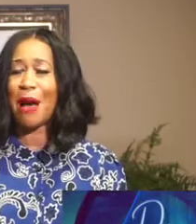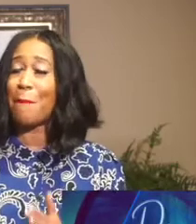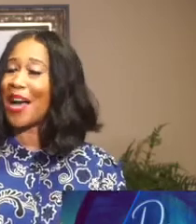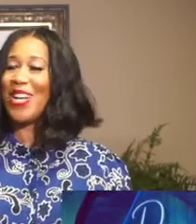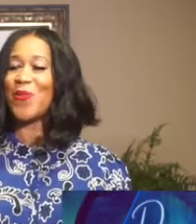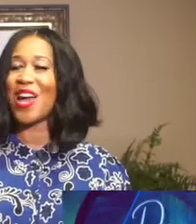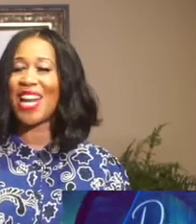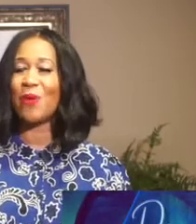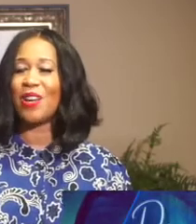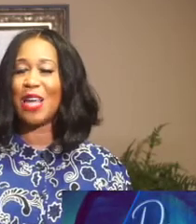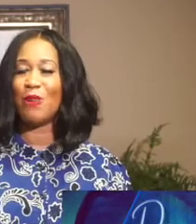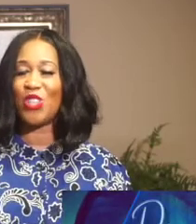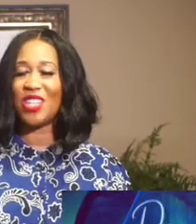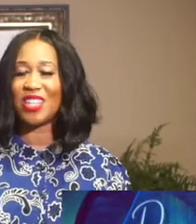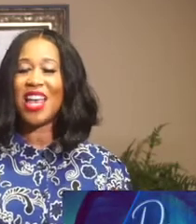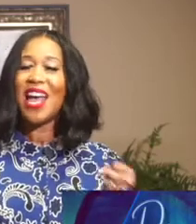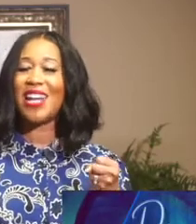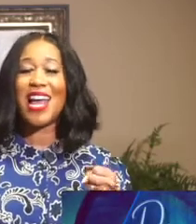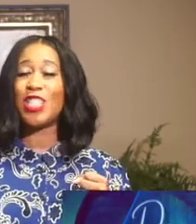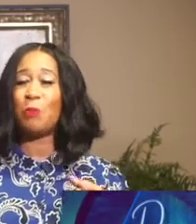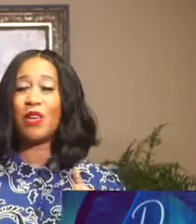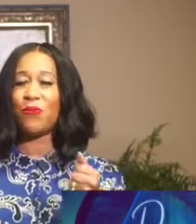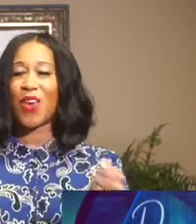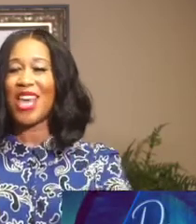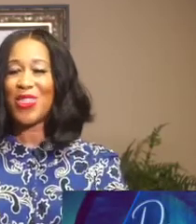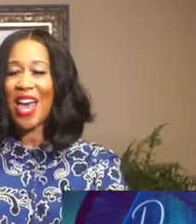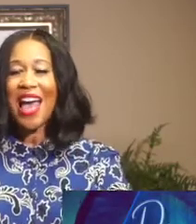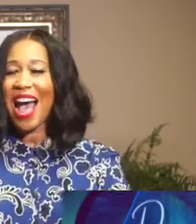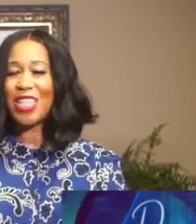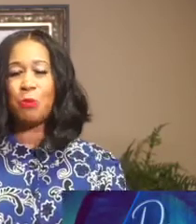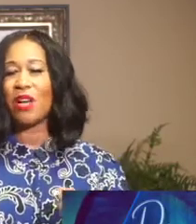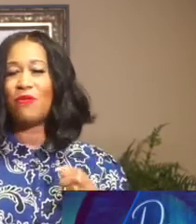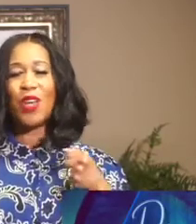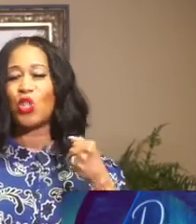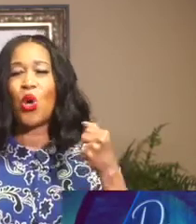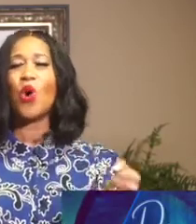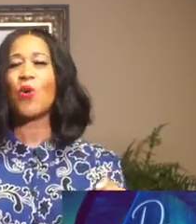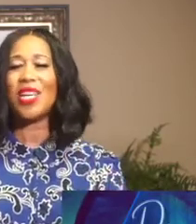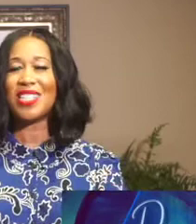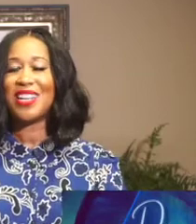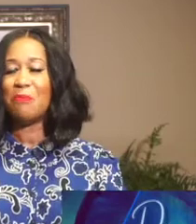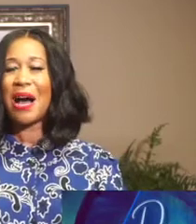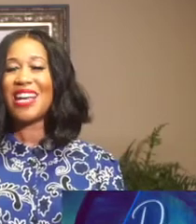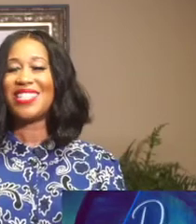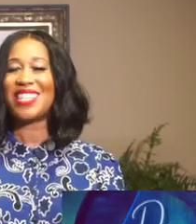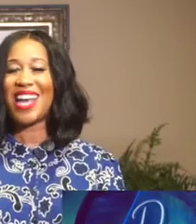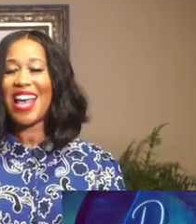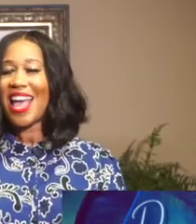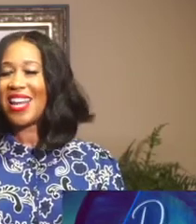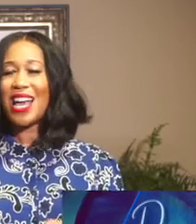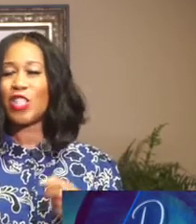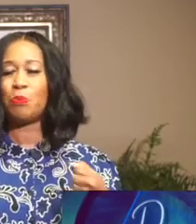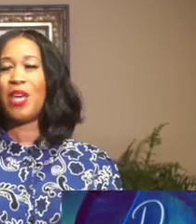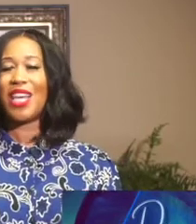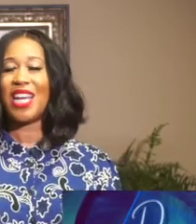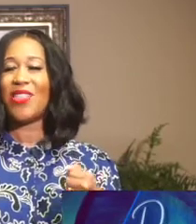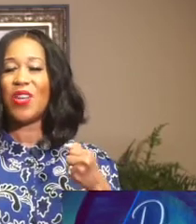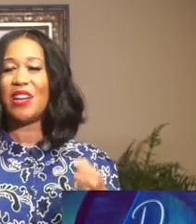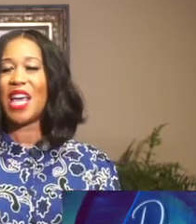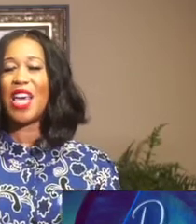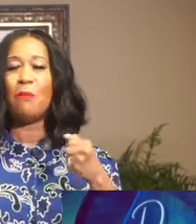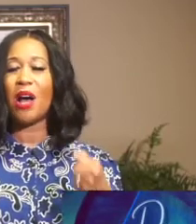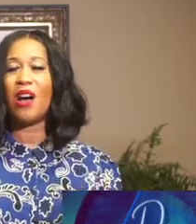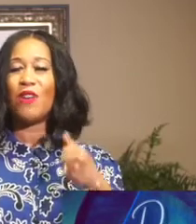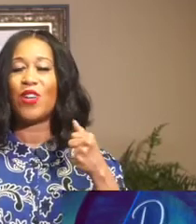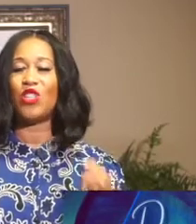set time. I bind it right now in the name of Jesus and I speak faith, I speak a victorious mindset and I speak it